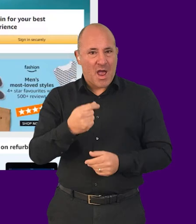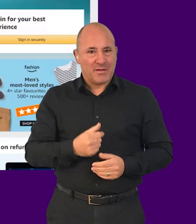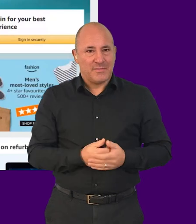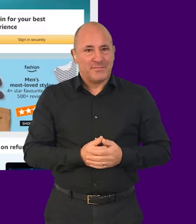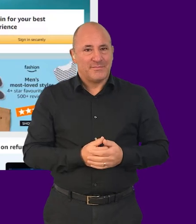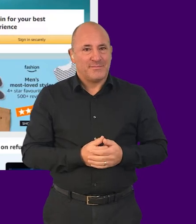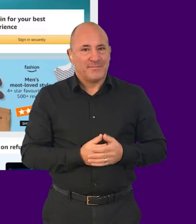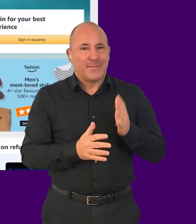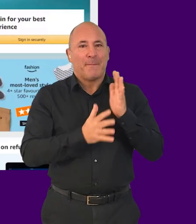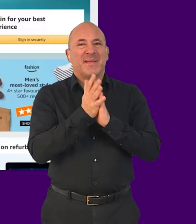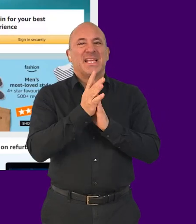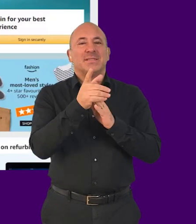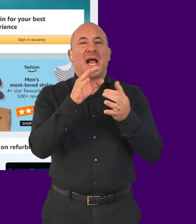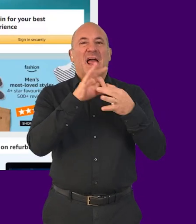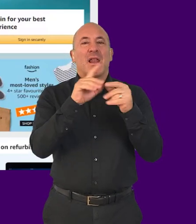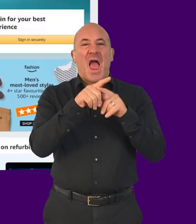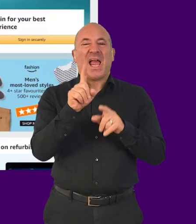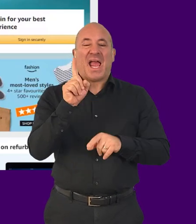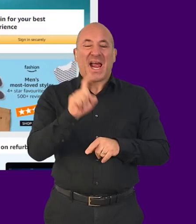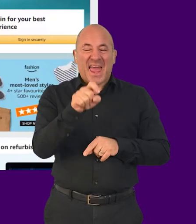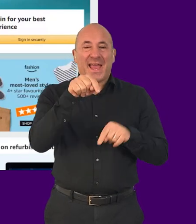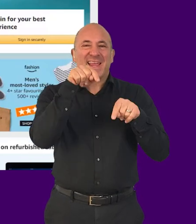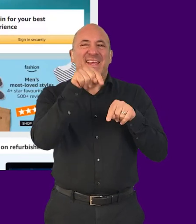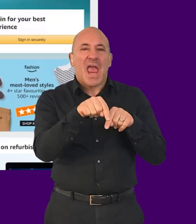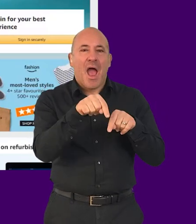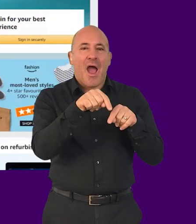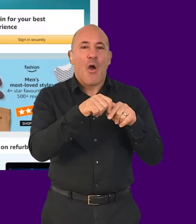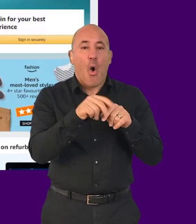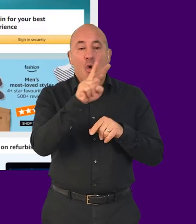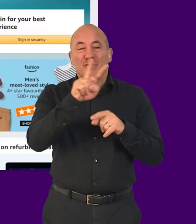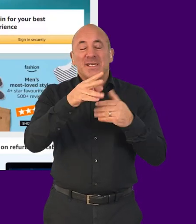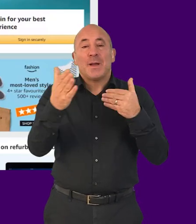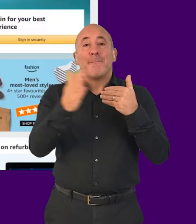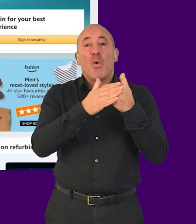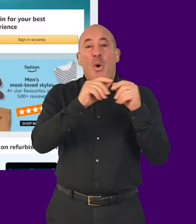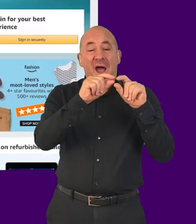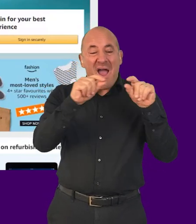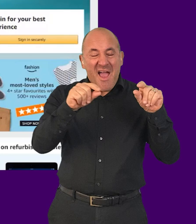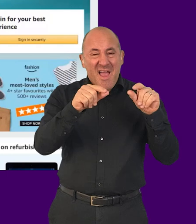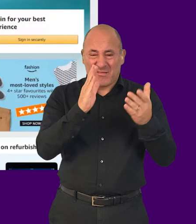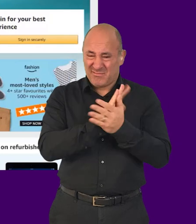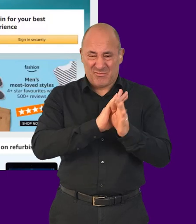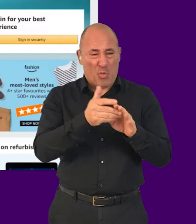This means that links like Click Here or Read More provide no useful information.